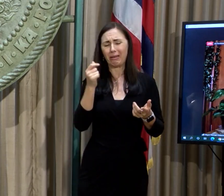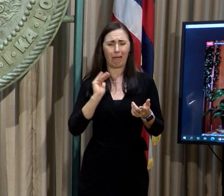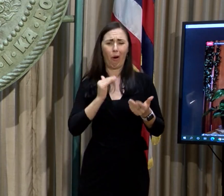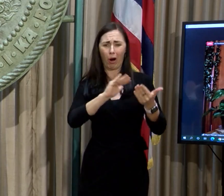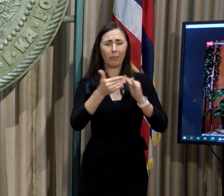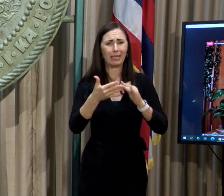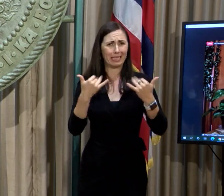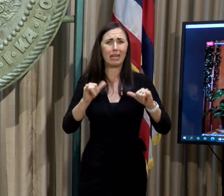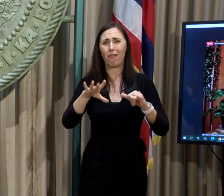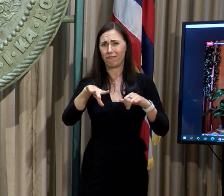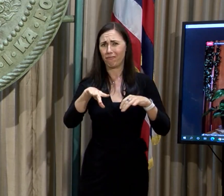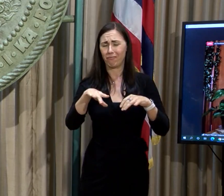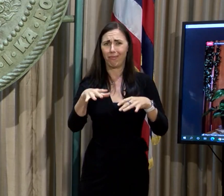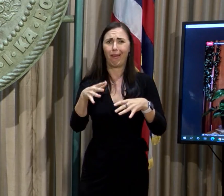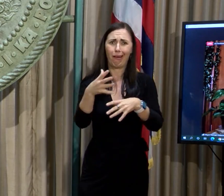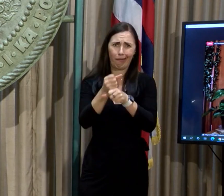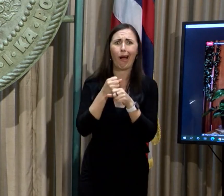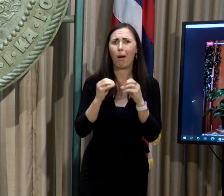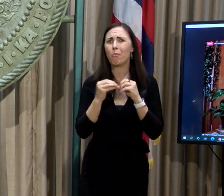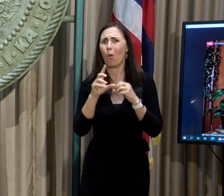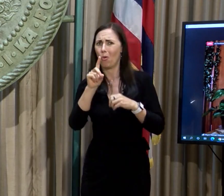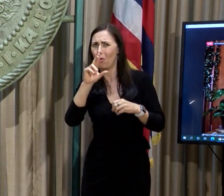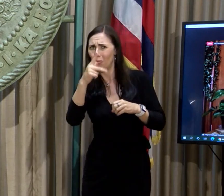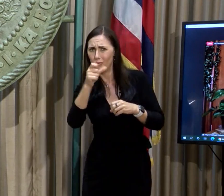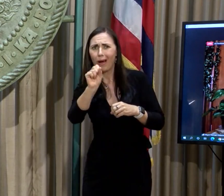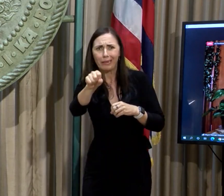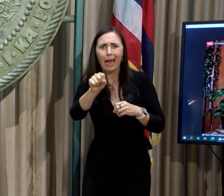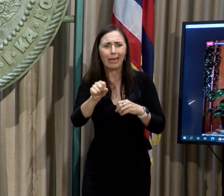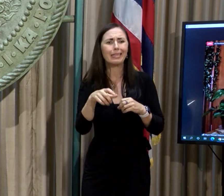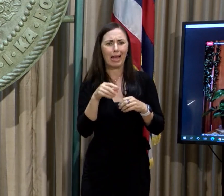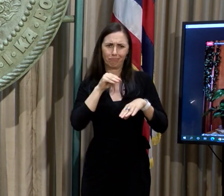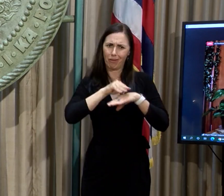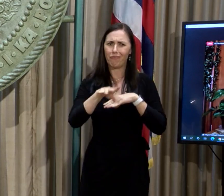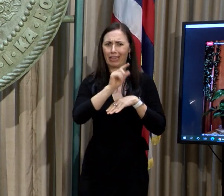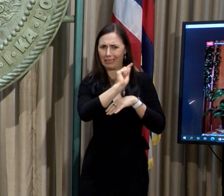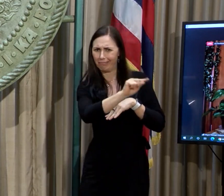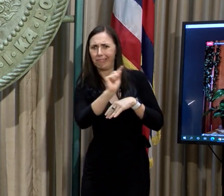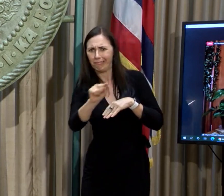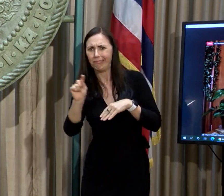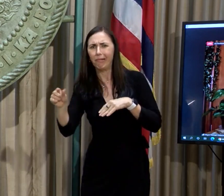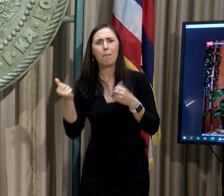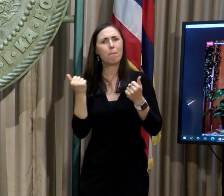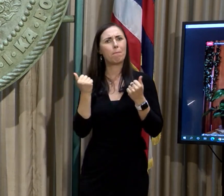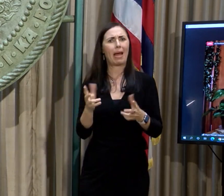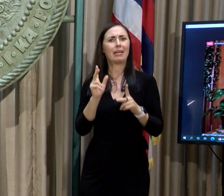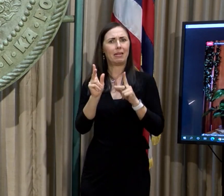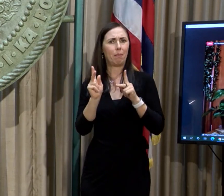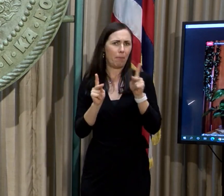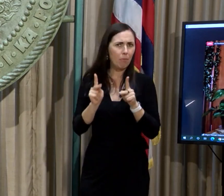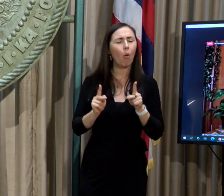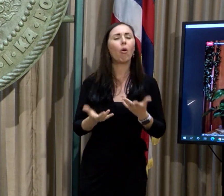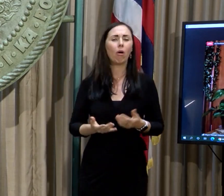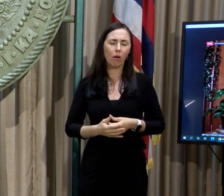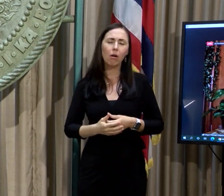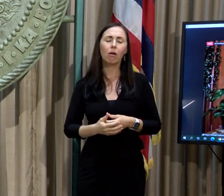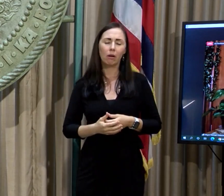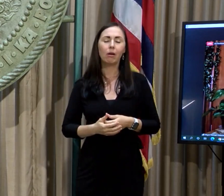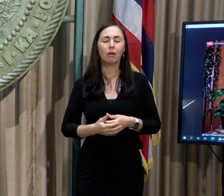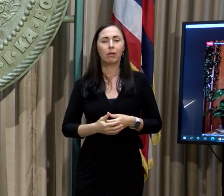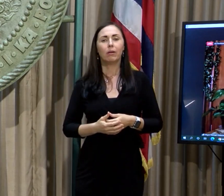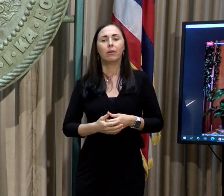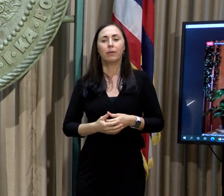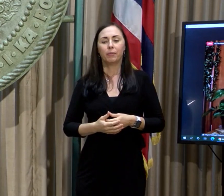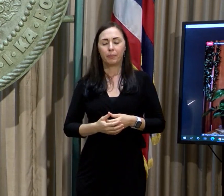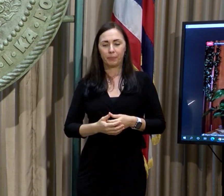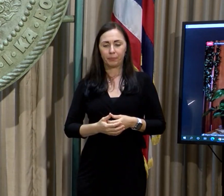community and that families and people were affected. And so, you know, Rick, we felt